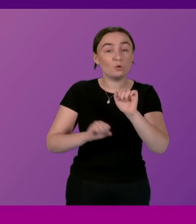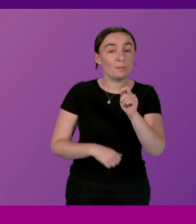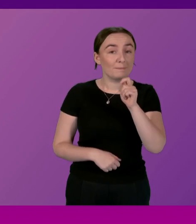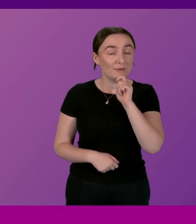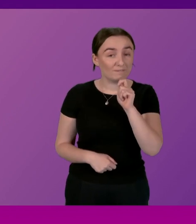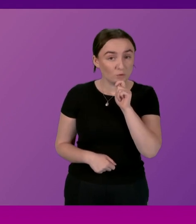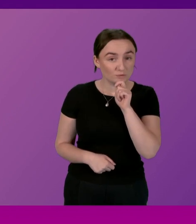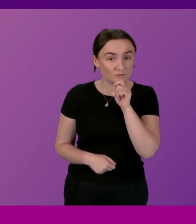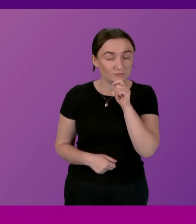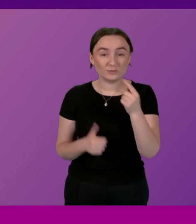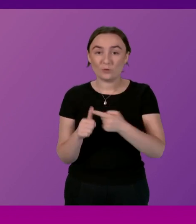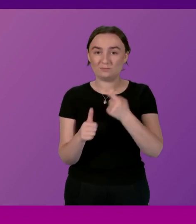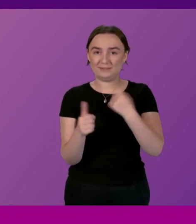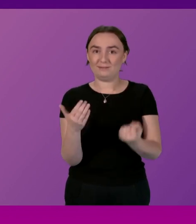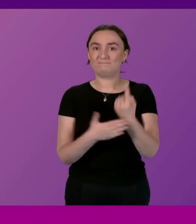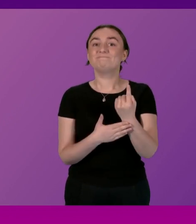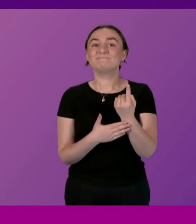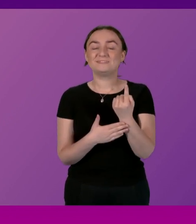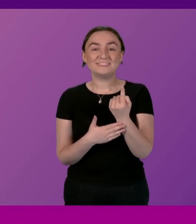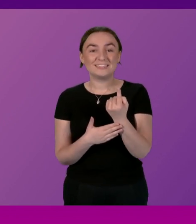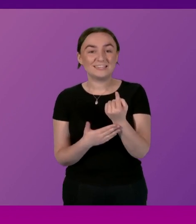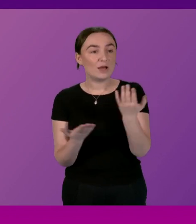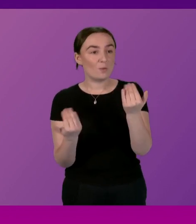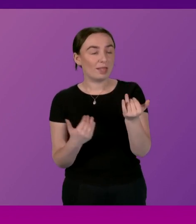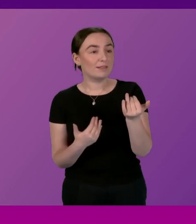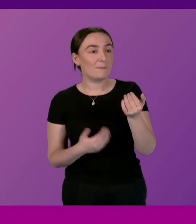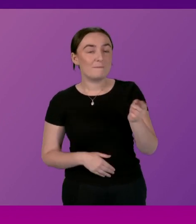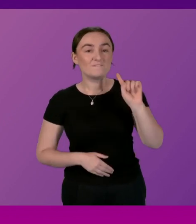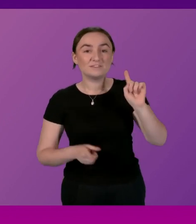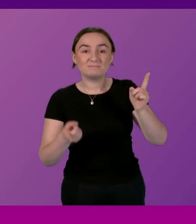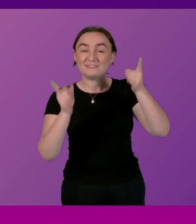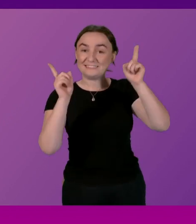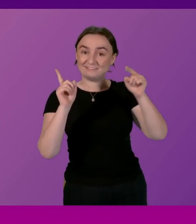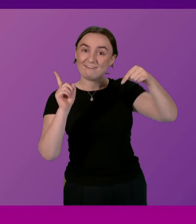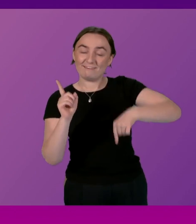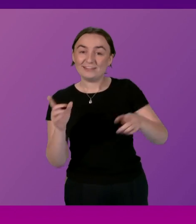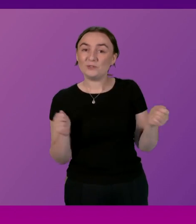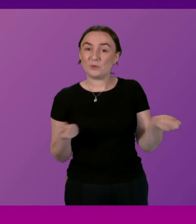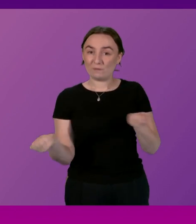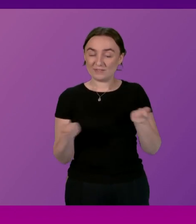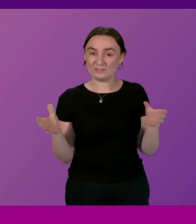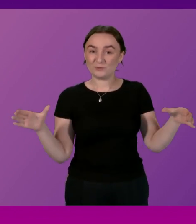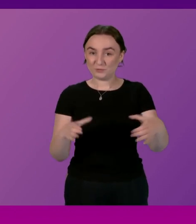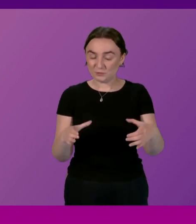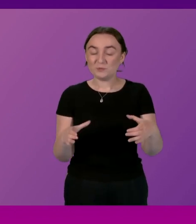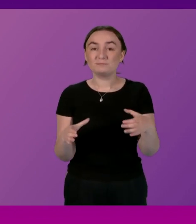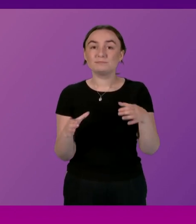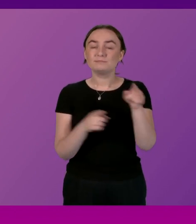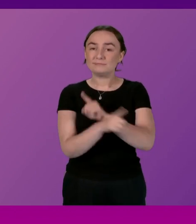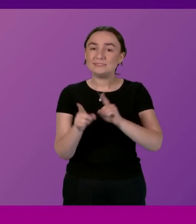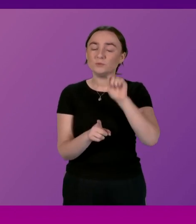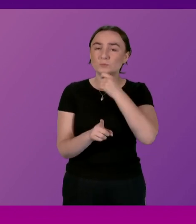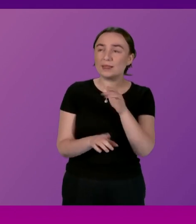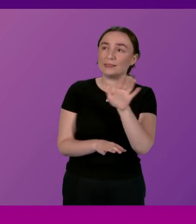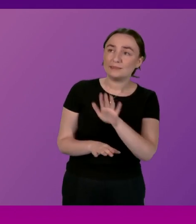operated automatically. I welcome the First Minister to the conveners group. The meeting will be around